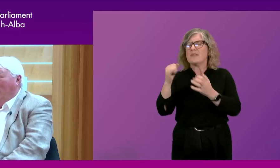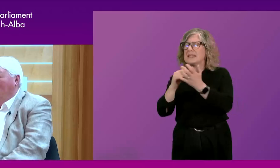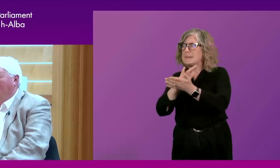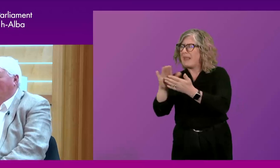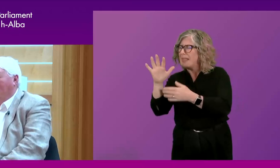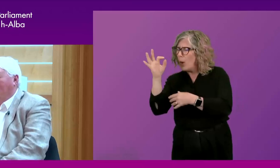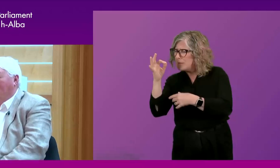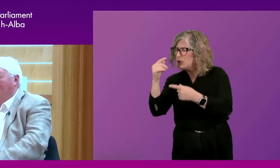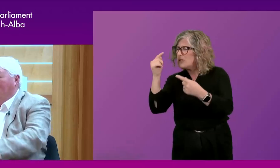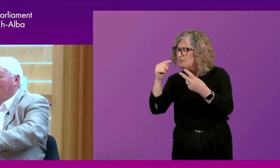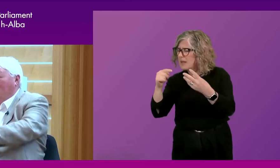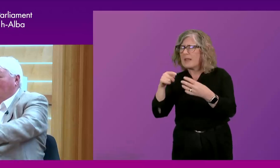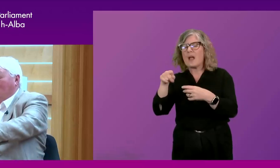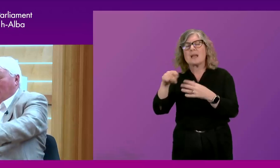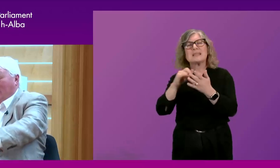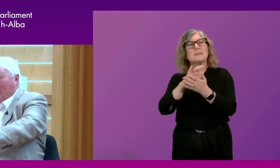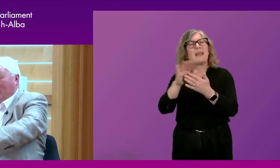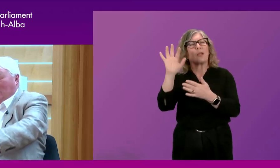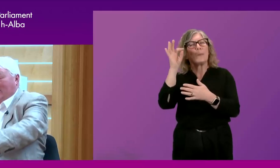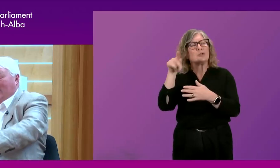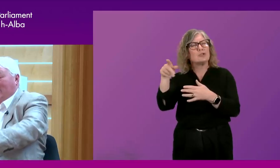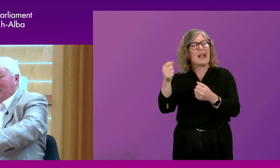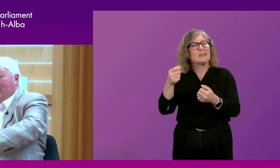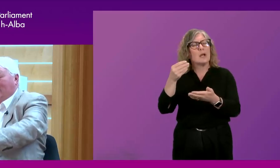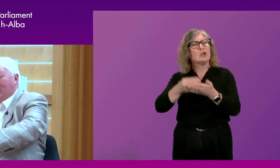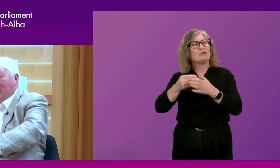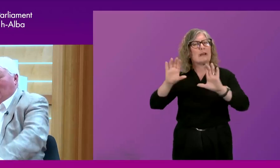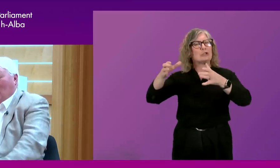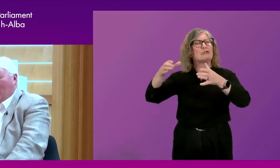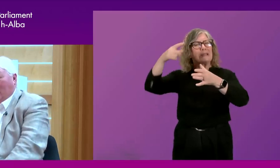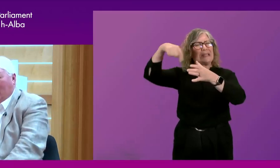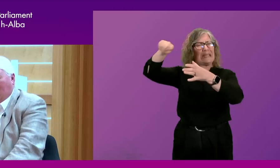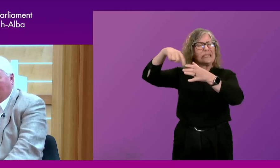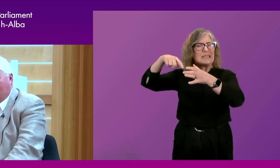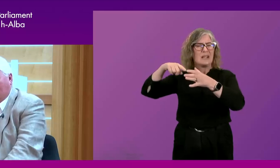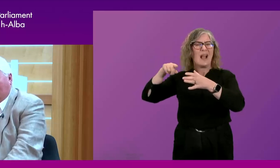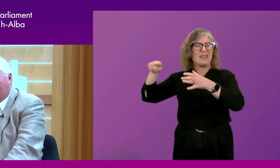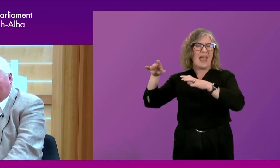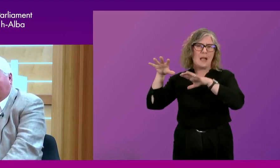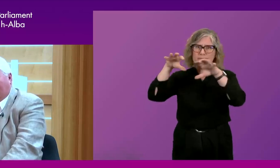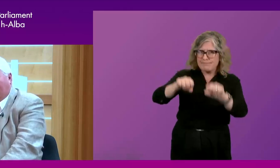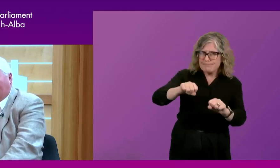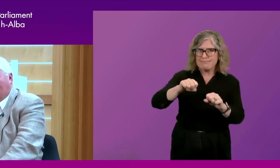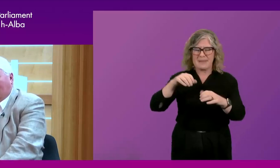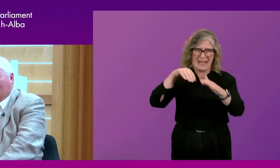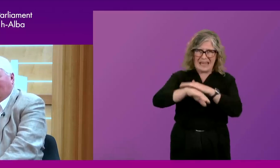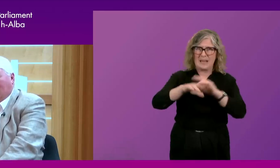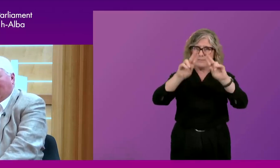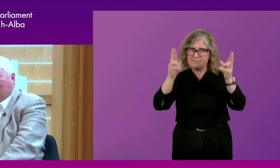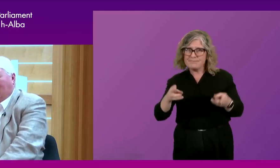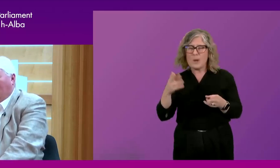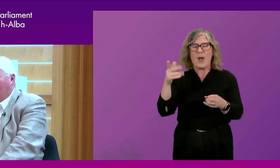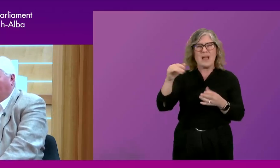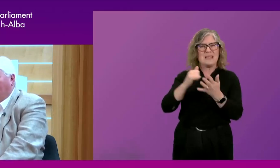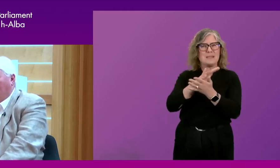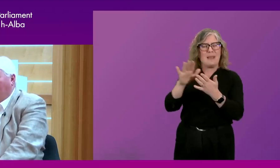I recall when covering the Smith Commission, the Treasury took up a, brought a team and, and, and, and occupied the premises where the, the, the Smith Commission were